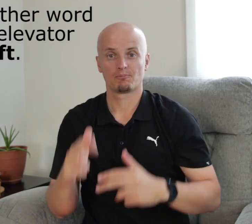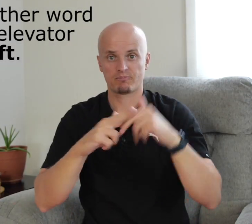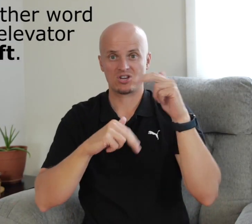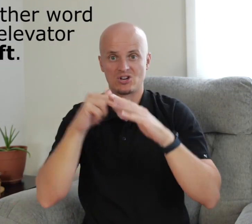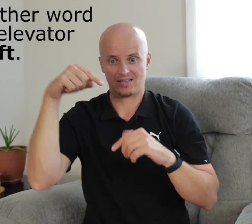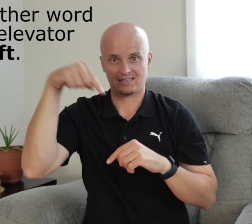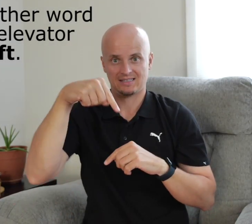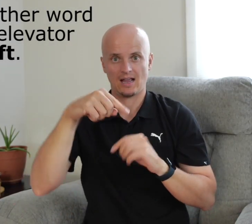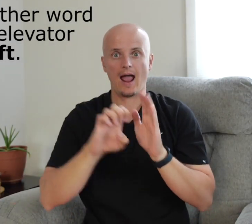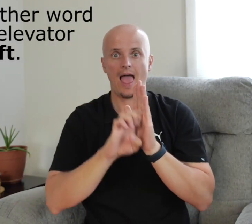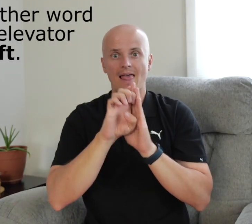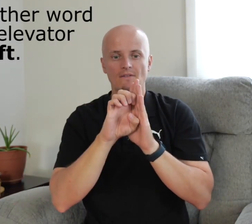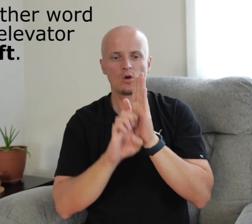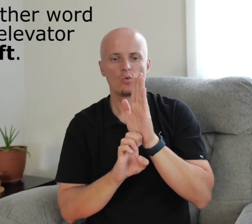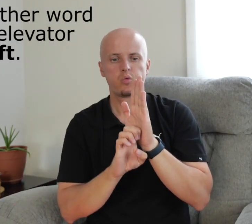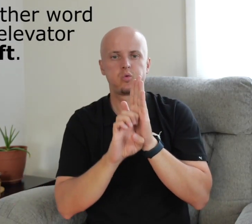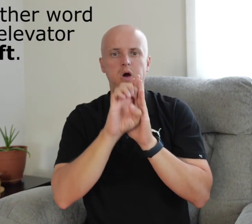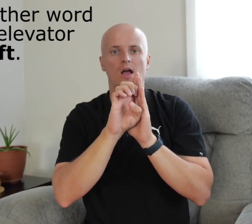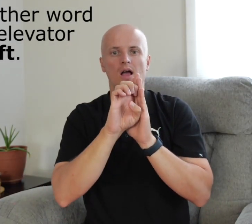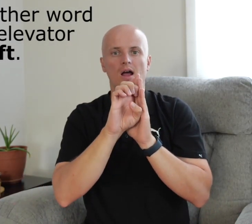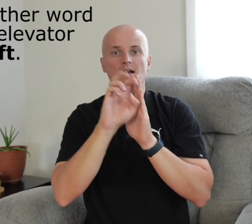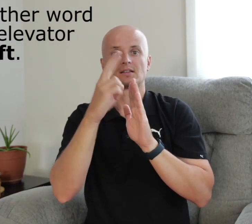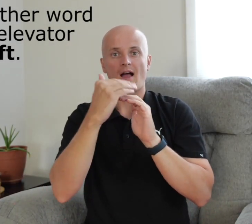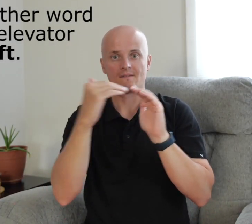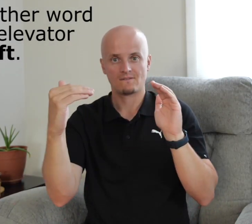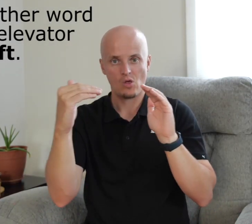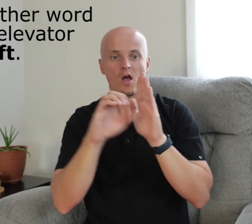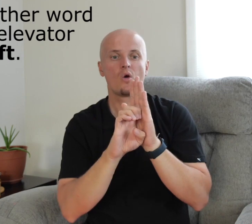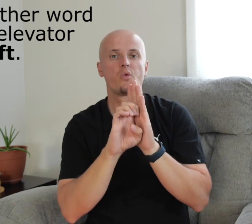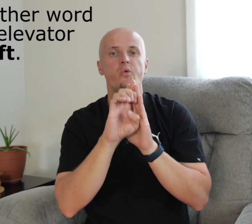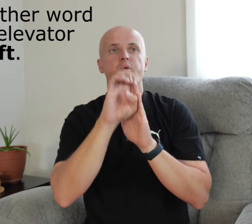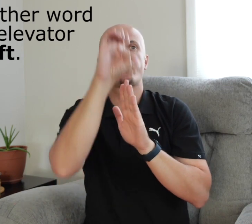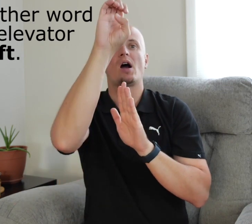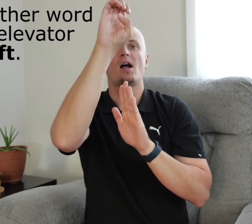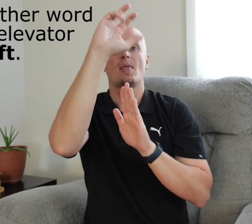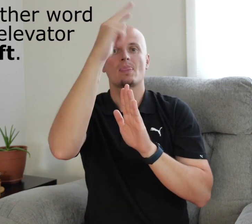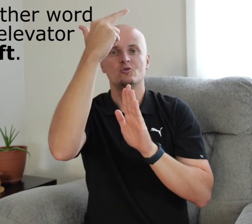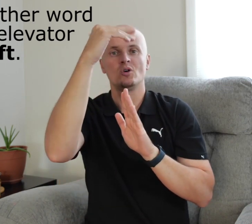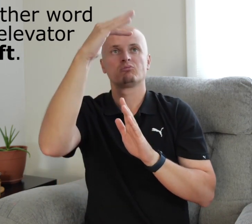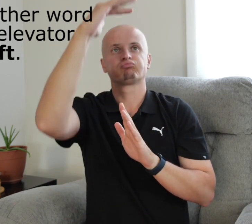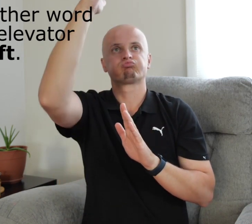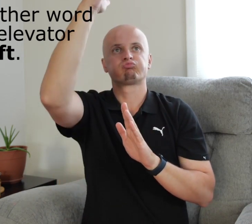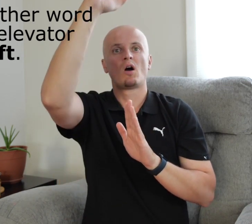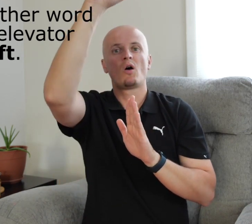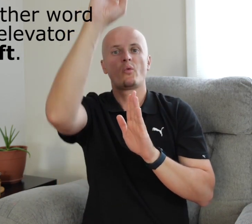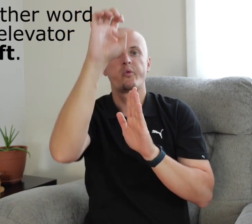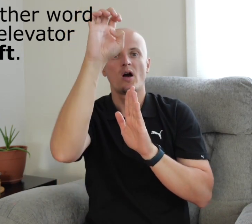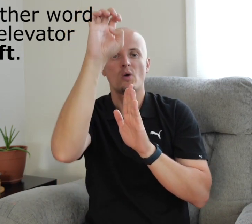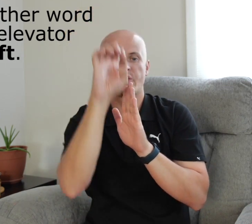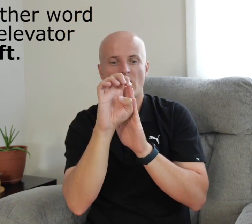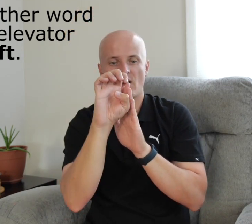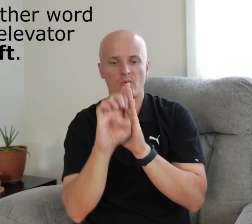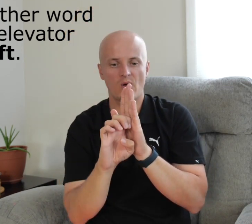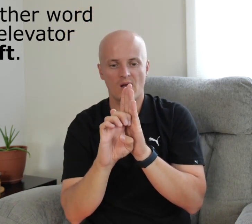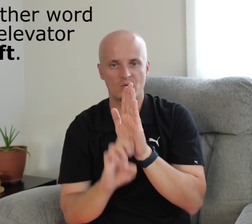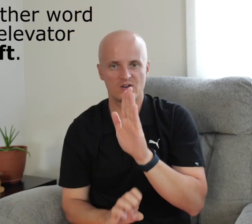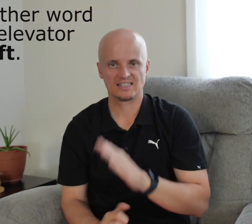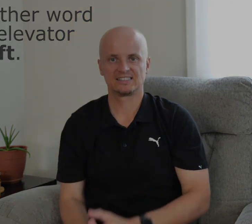In this building, there's an elevator. It moves up to the second level, stops, and then moves to the third level. Next, it goes back down, level by level.